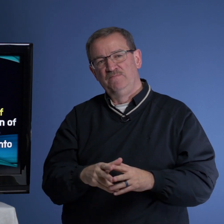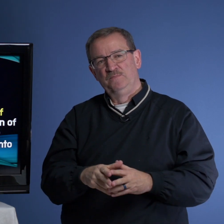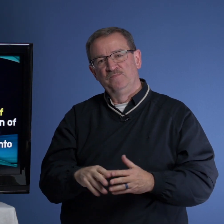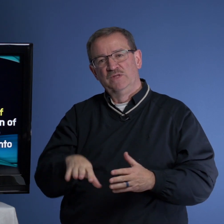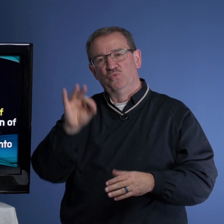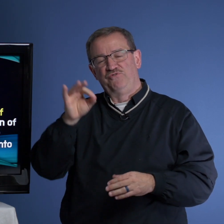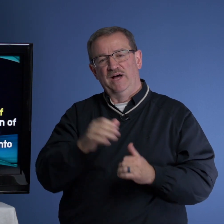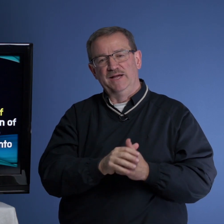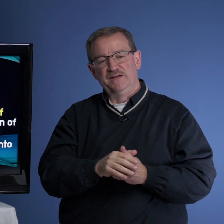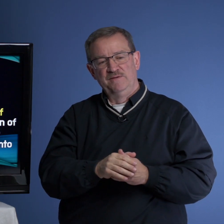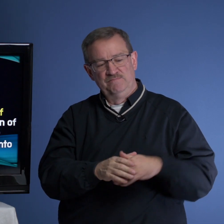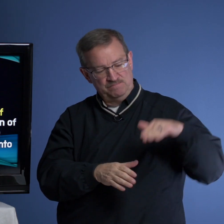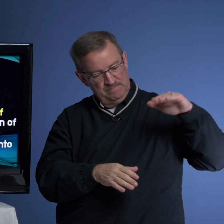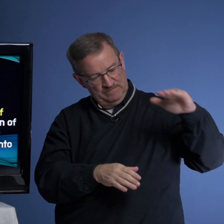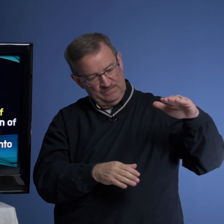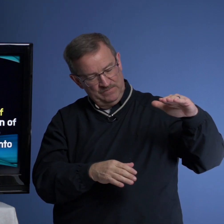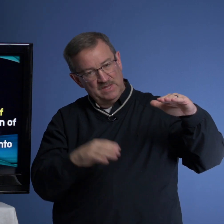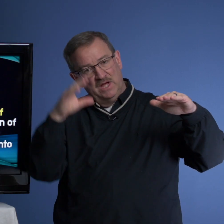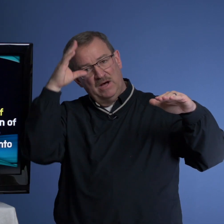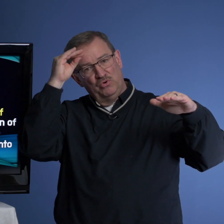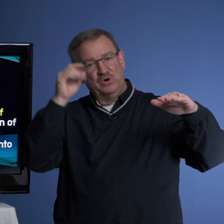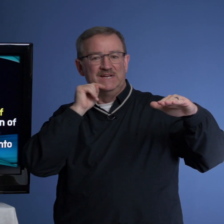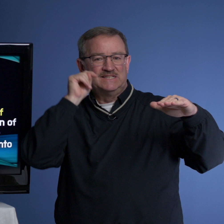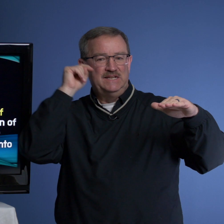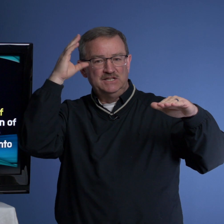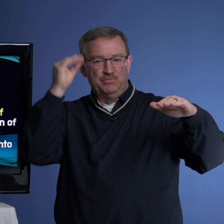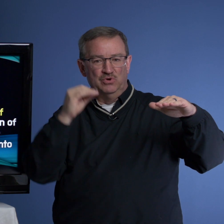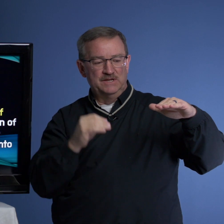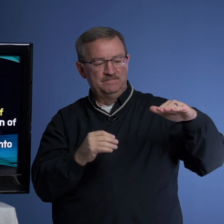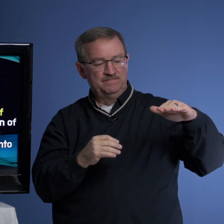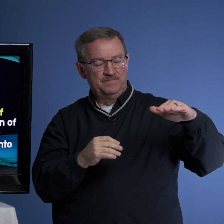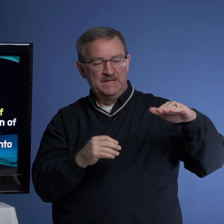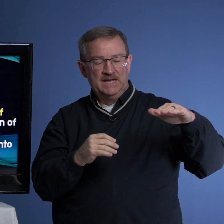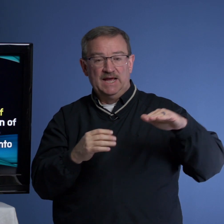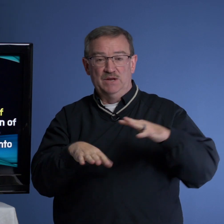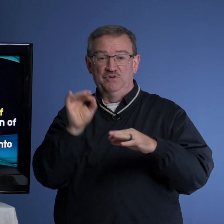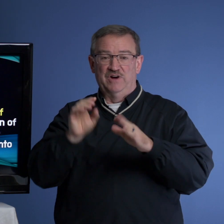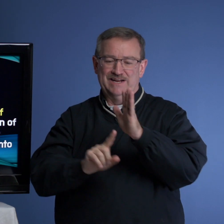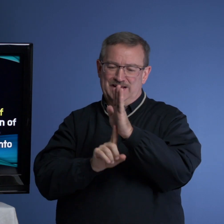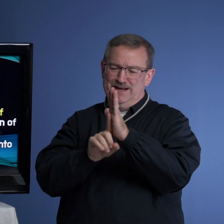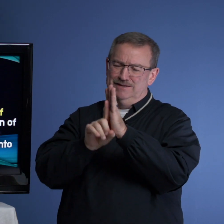we find a boy, a teenage boy, and we find a